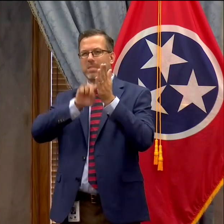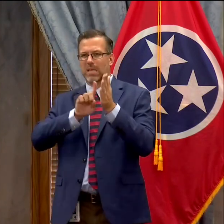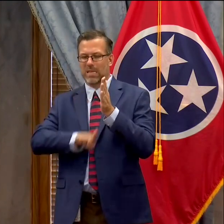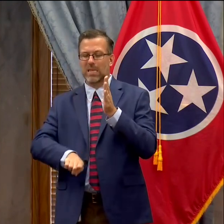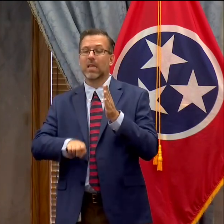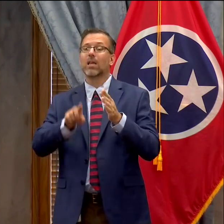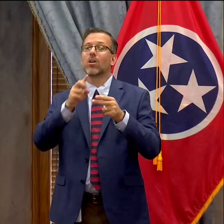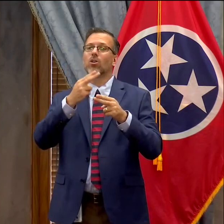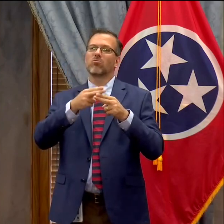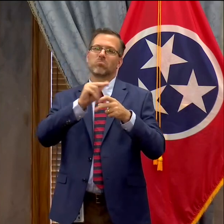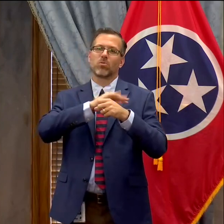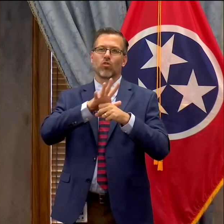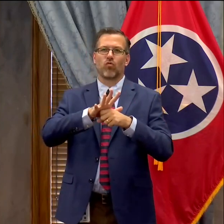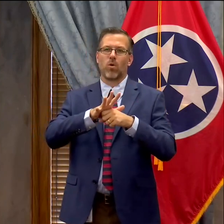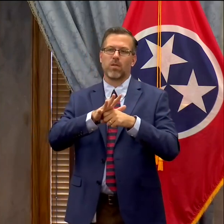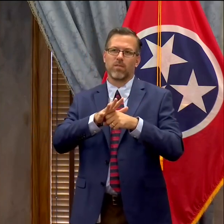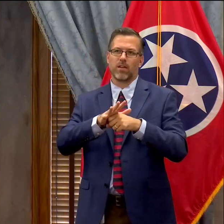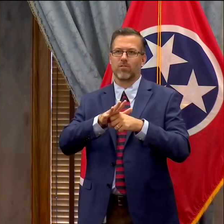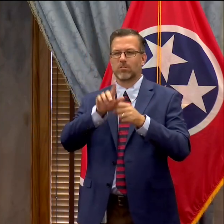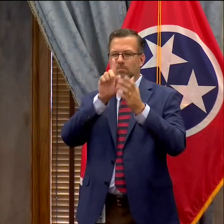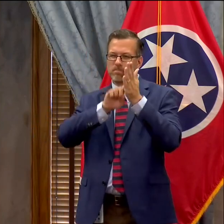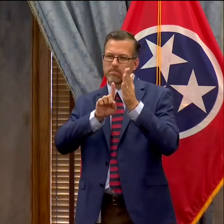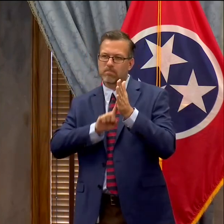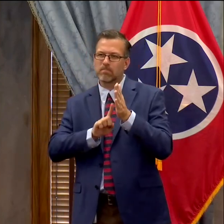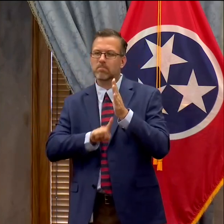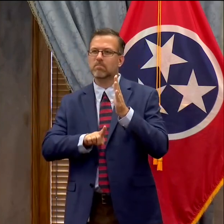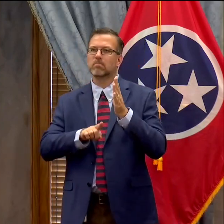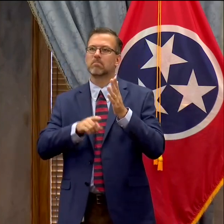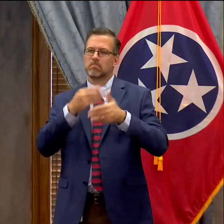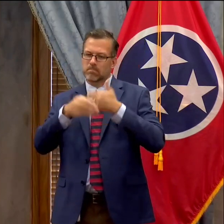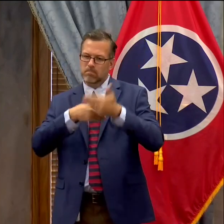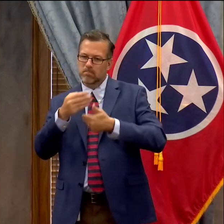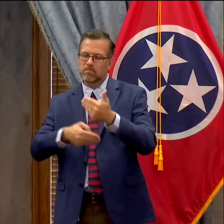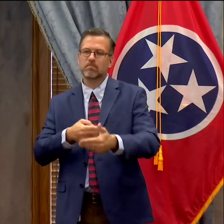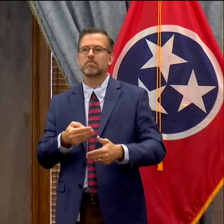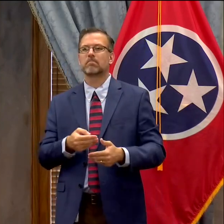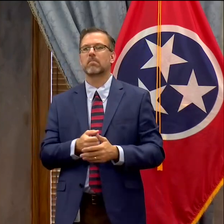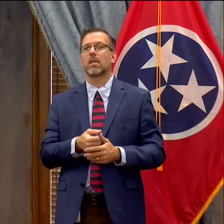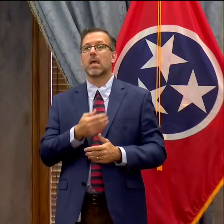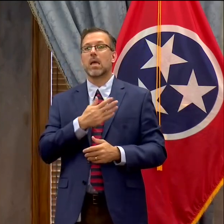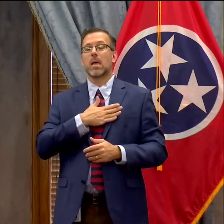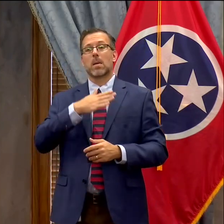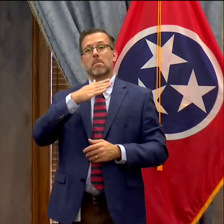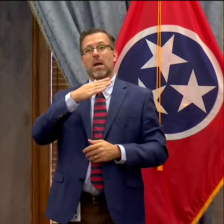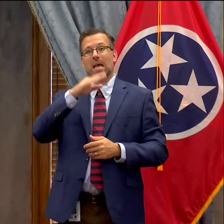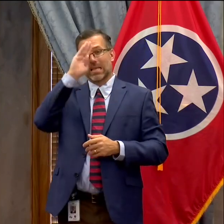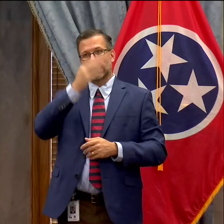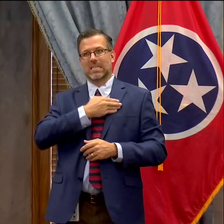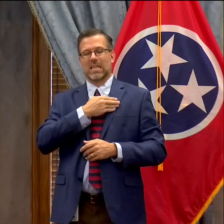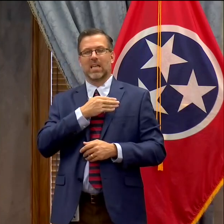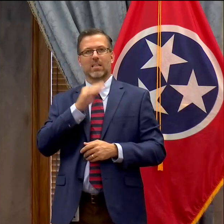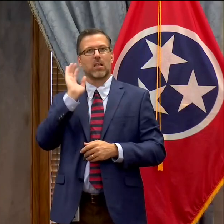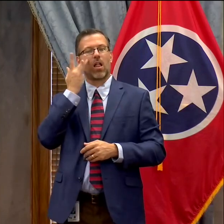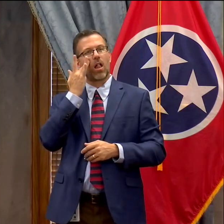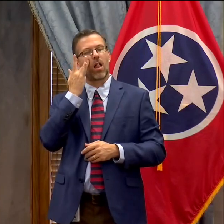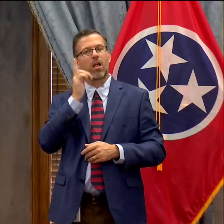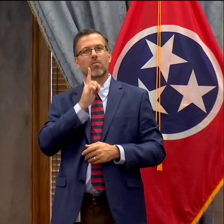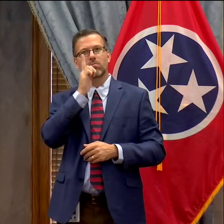were a little cautious at first and not the most excited to give blood and have their noses swabbed regularly